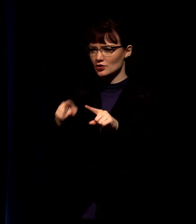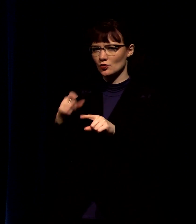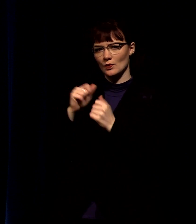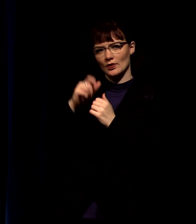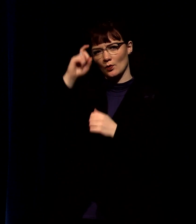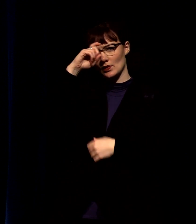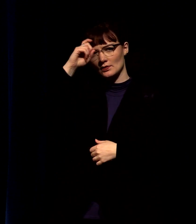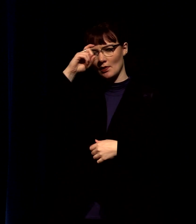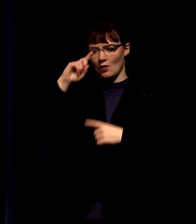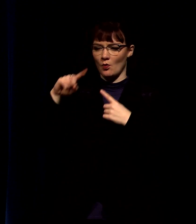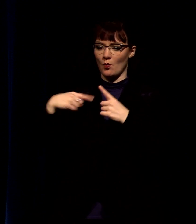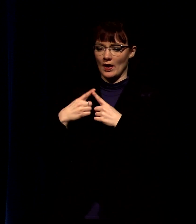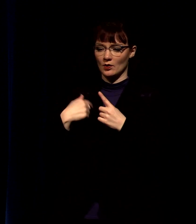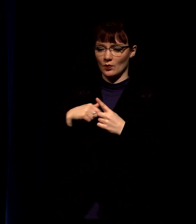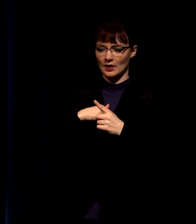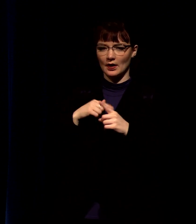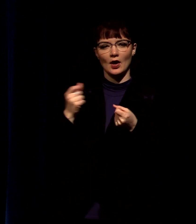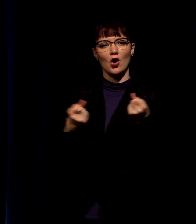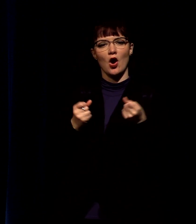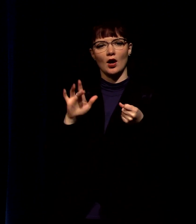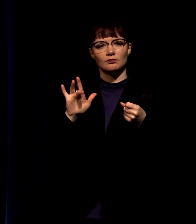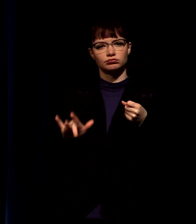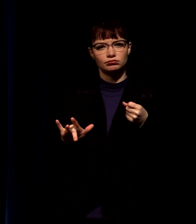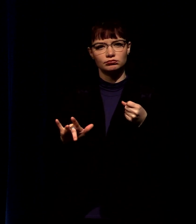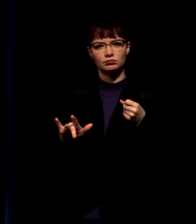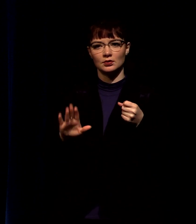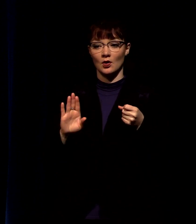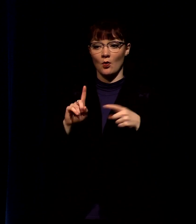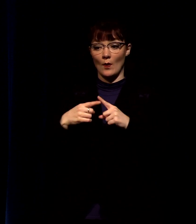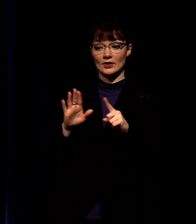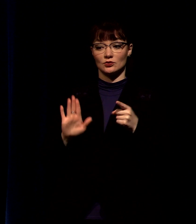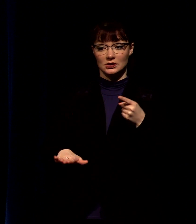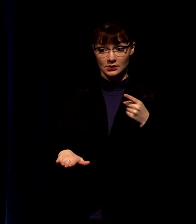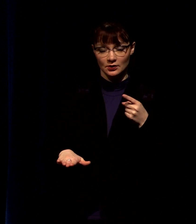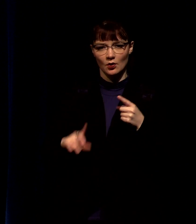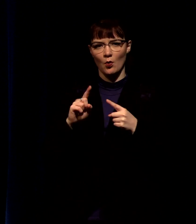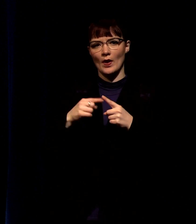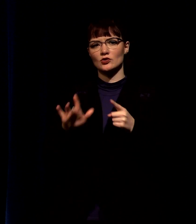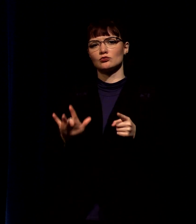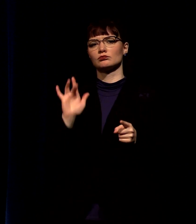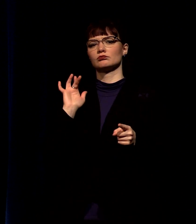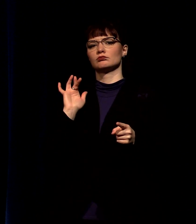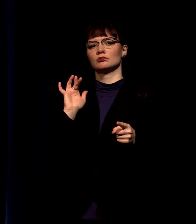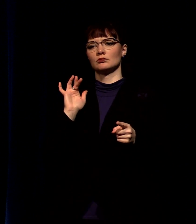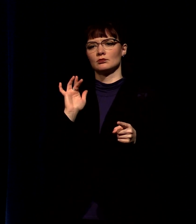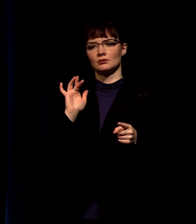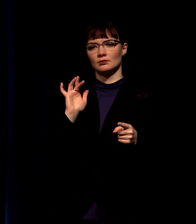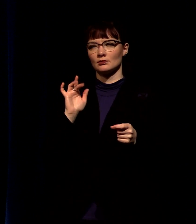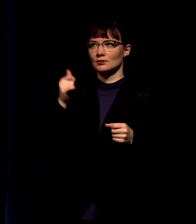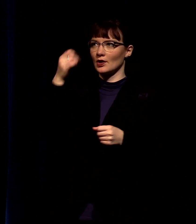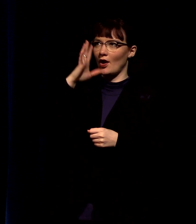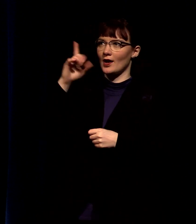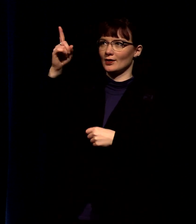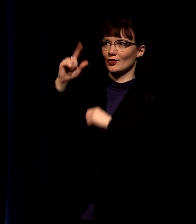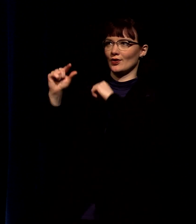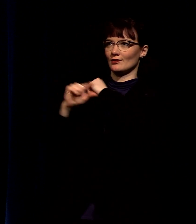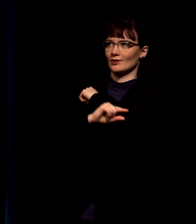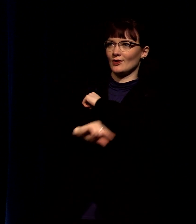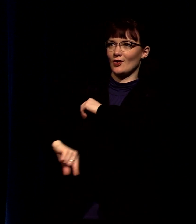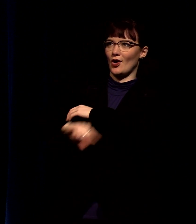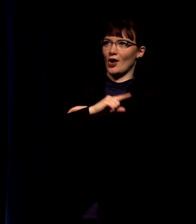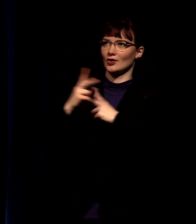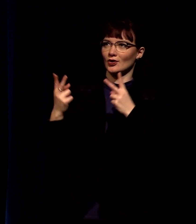when we push down when we let off you're also the governor that tells us you can't go faster than this and so i just pray